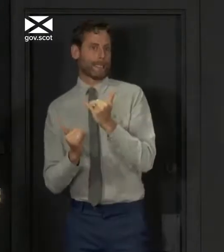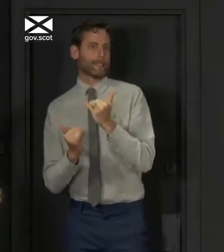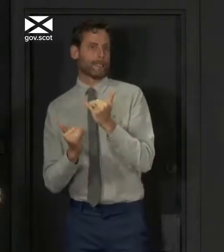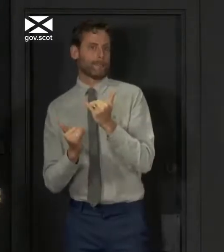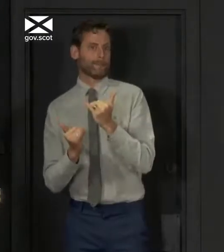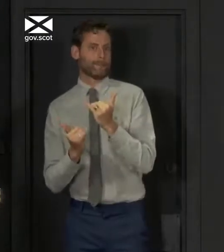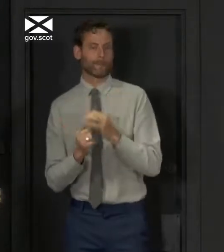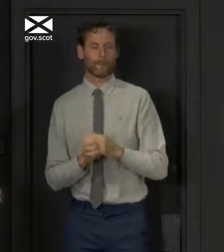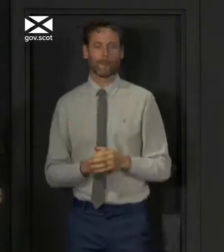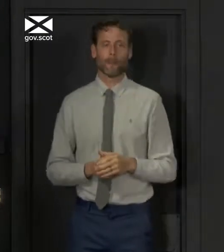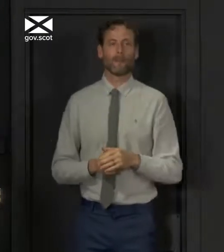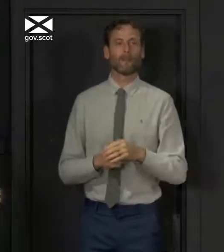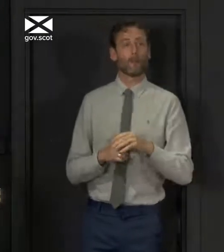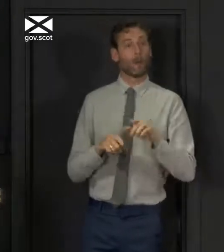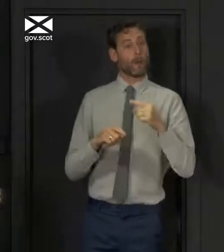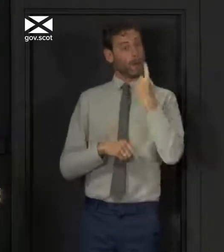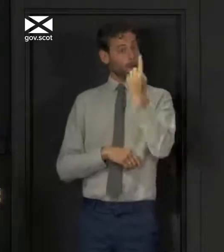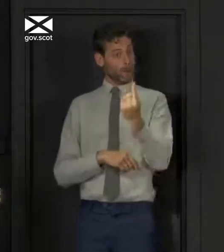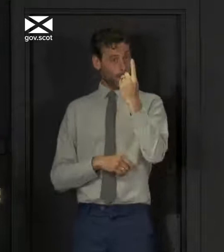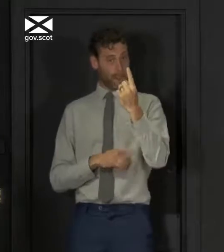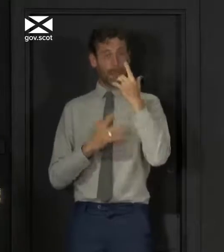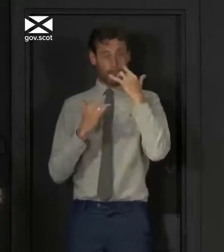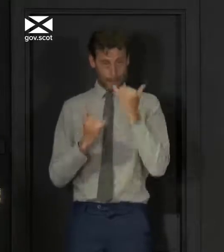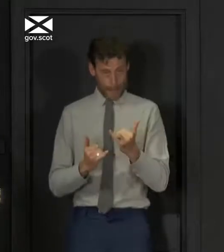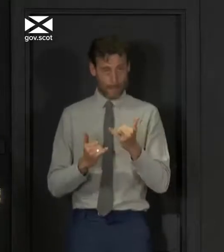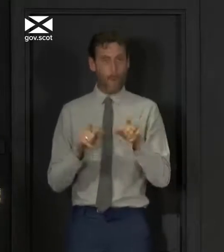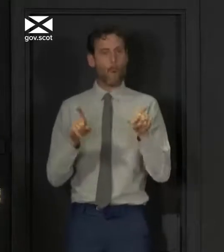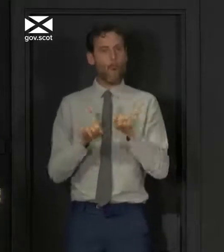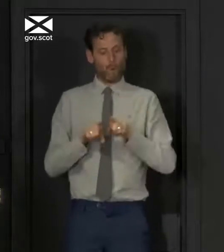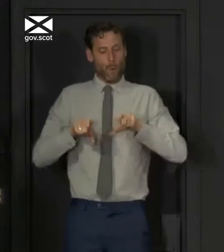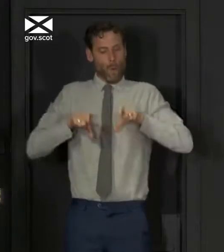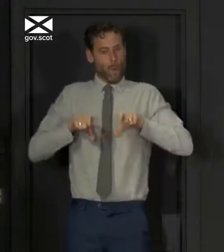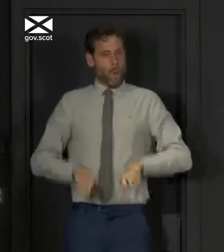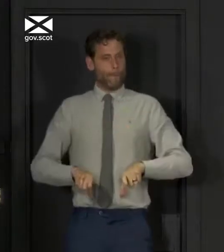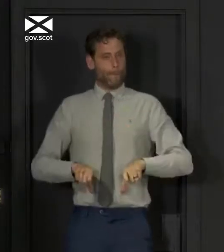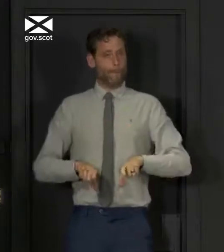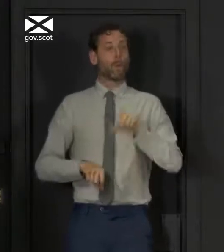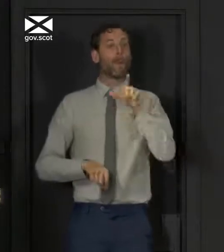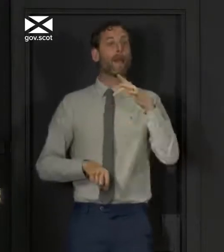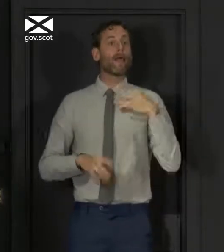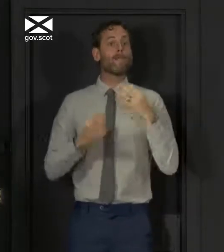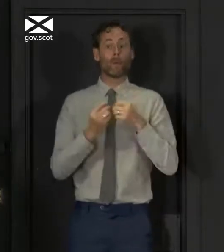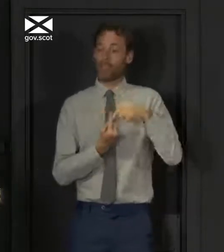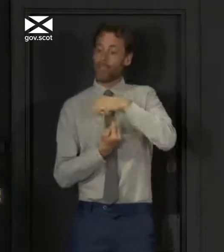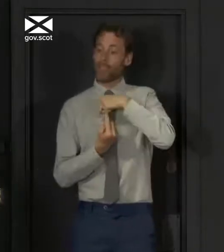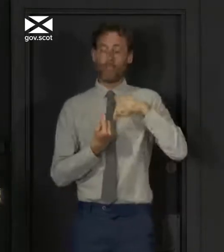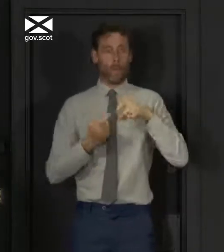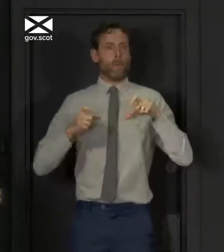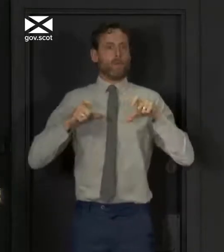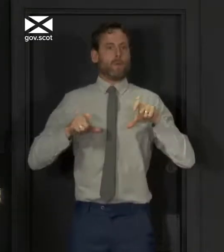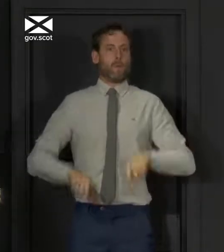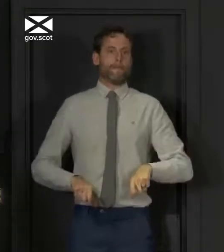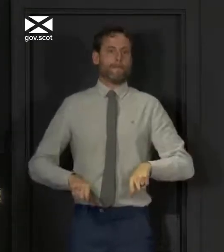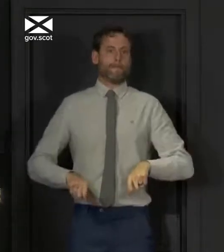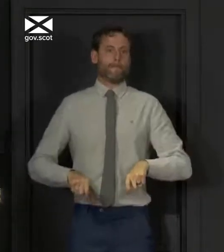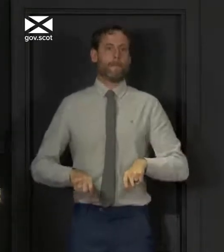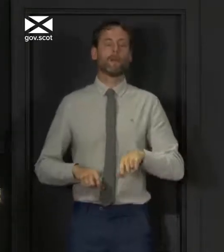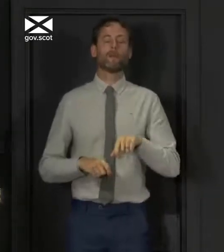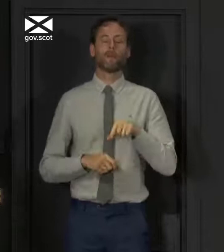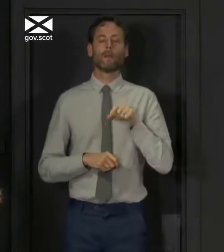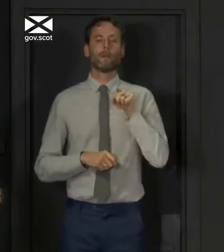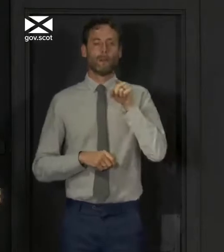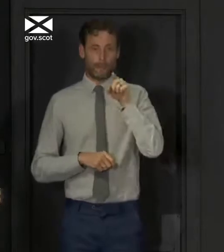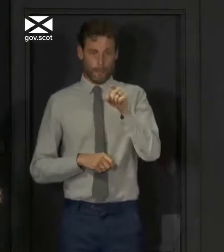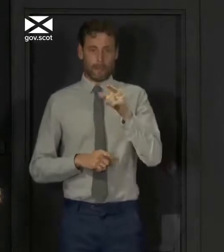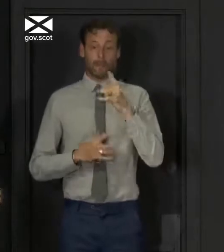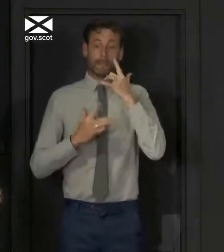you and all people in your household should self-isolate. If you are contacted by Test and Protect to say you've been in contact with